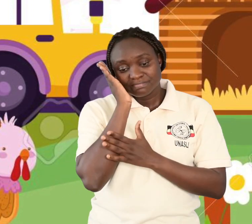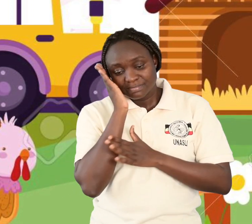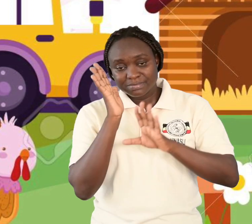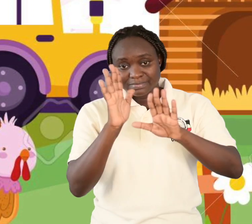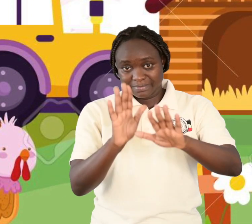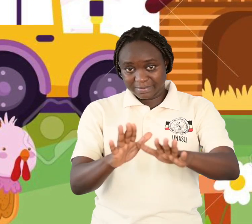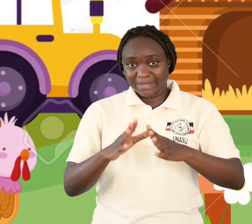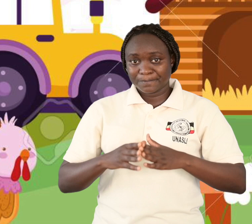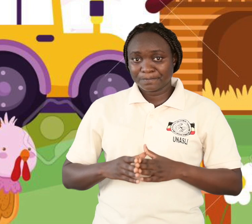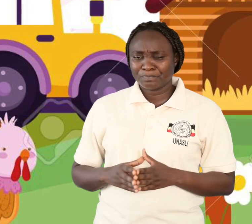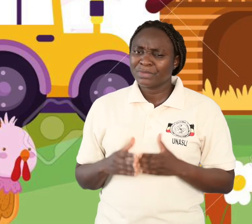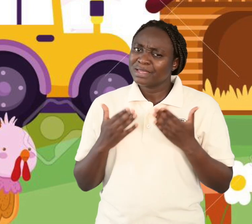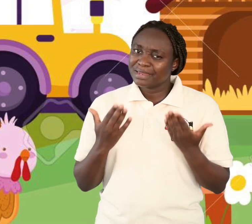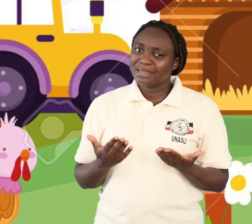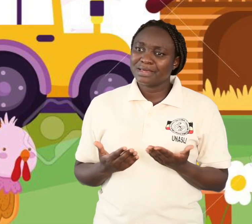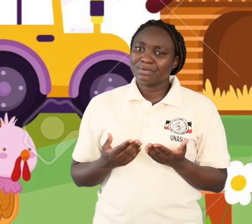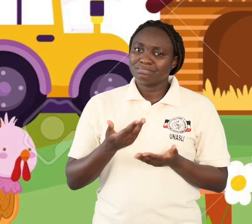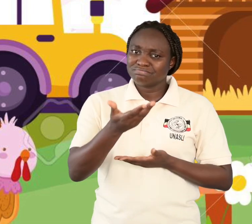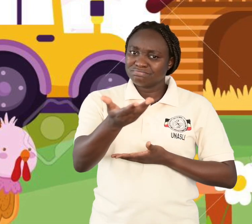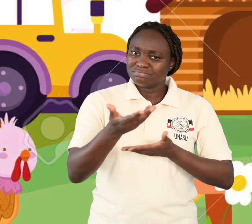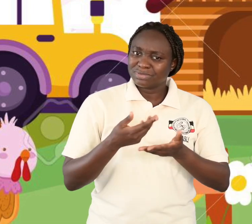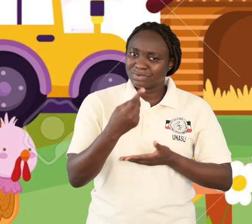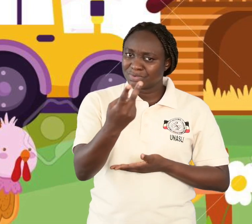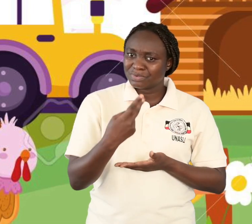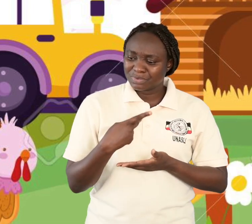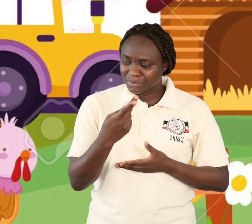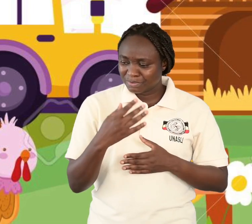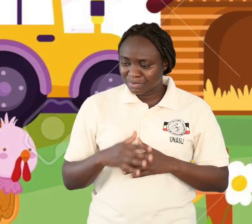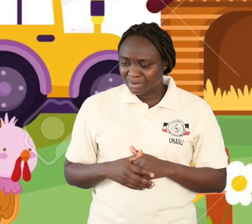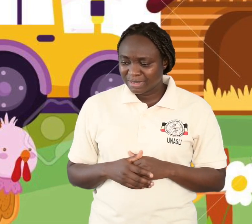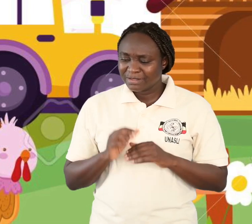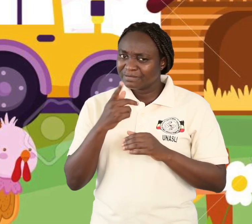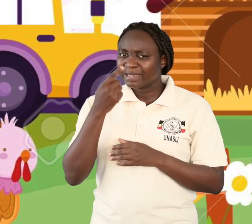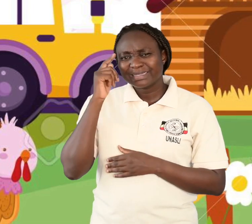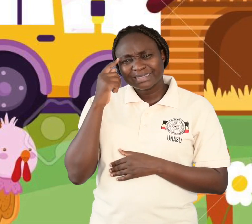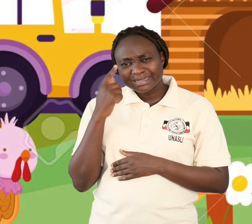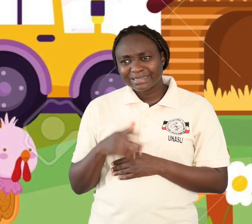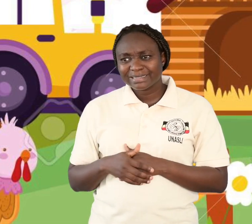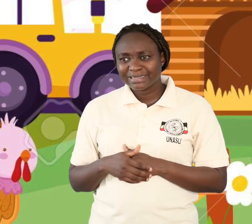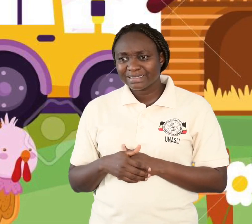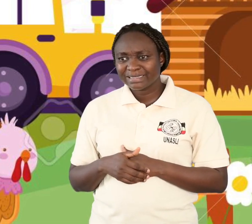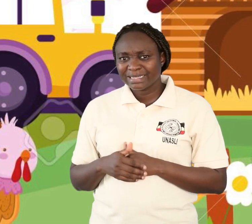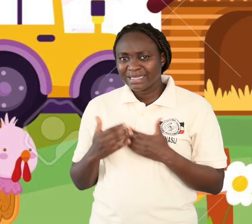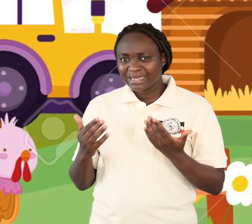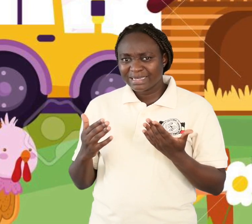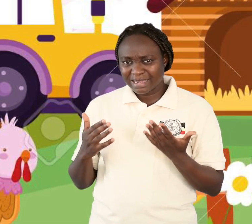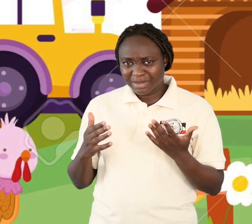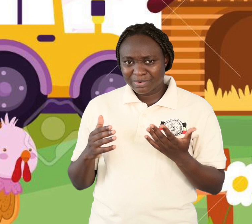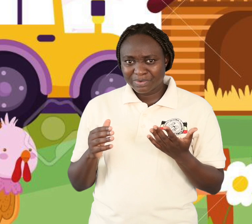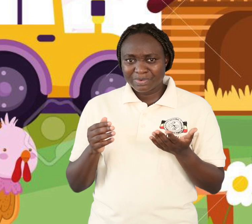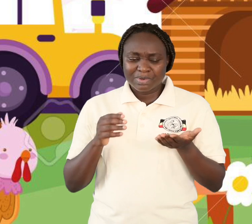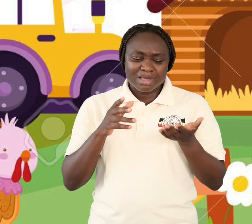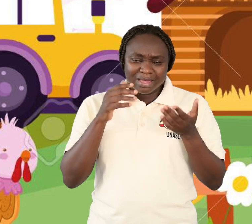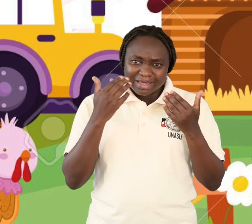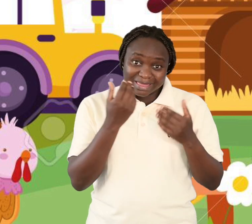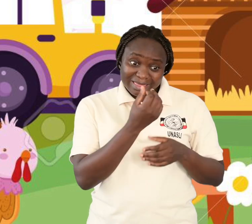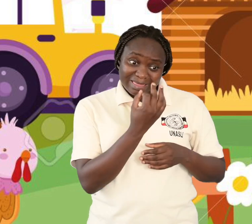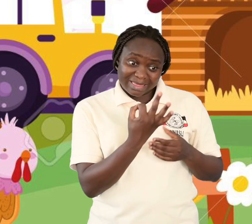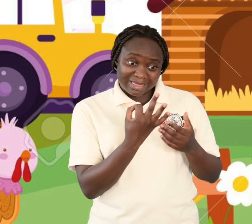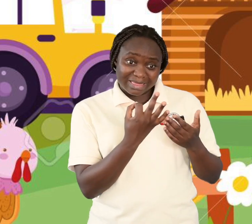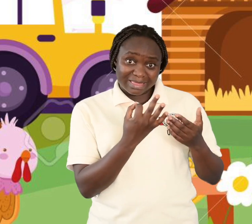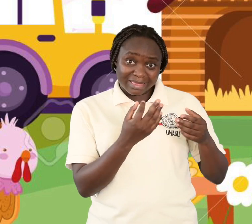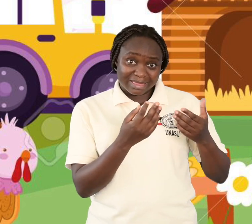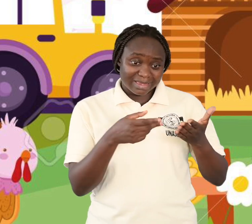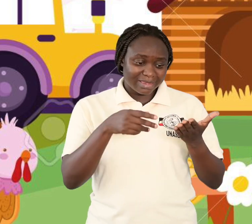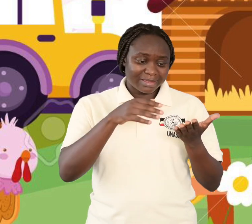I would like for you and I to think about the functions of those three things. Think about the